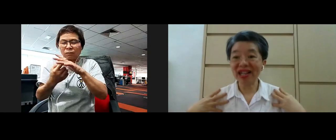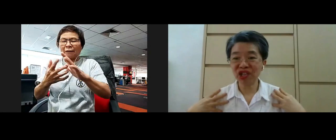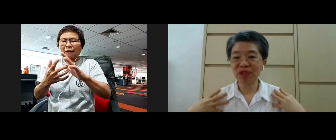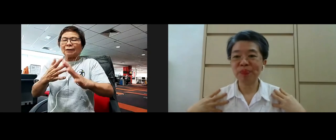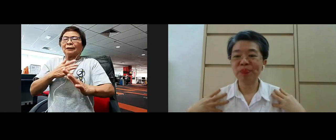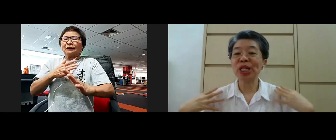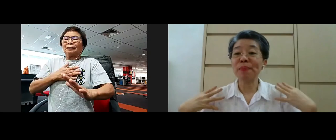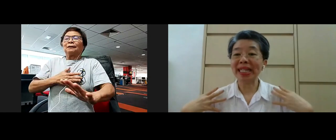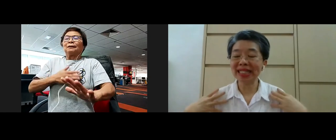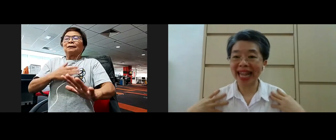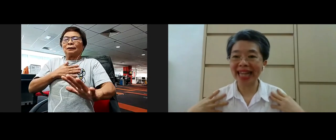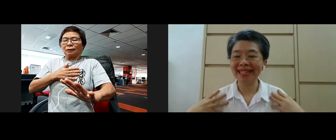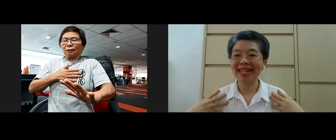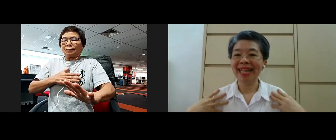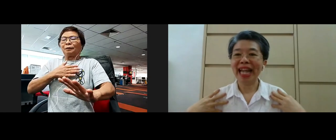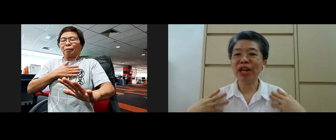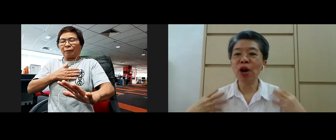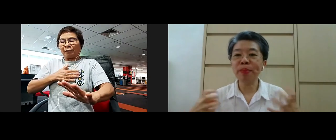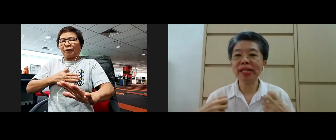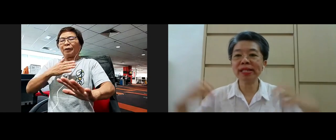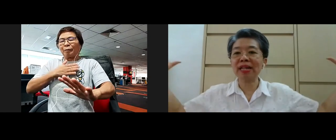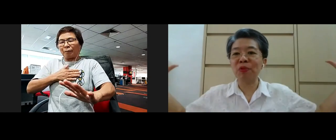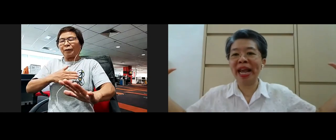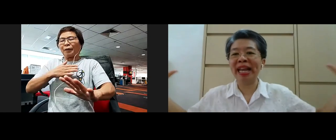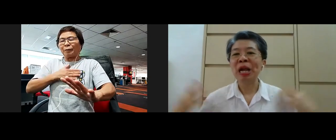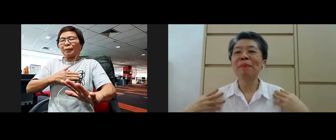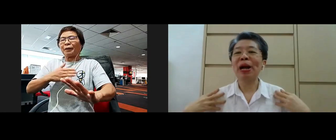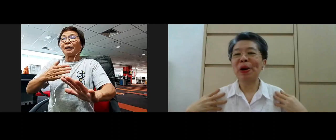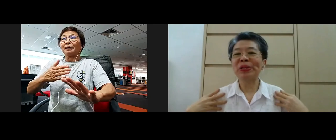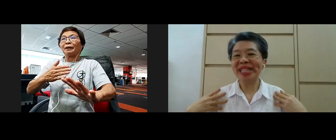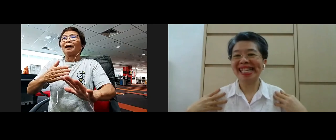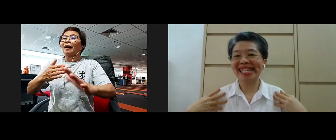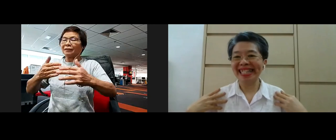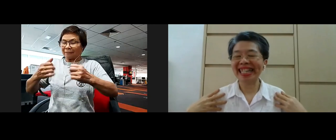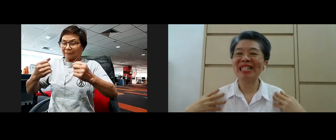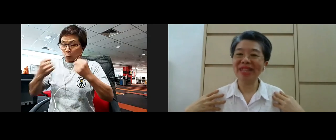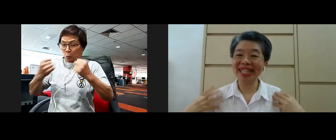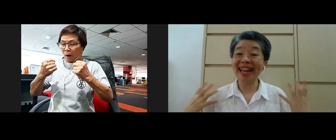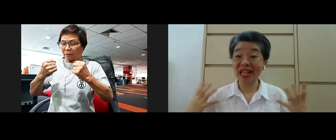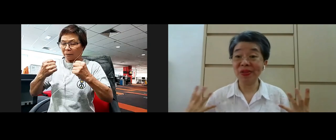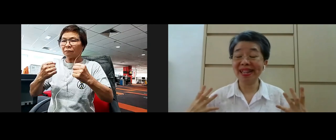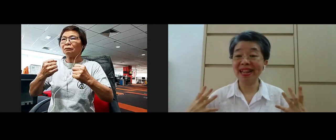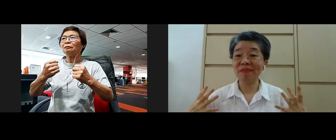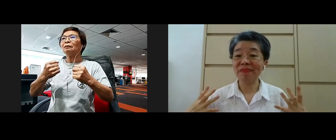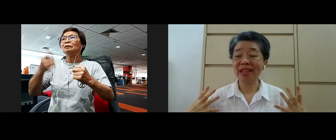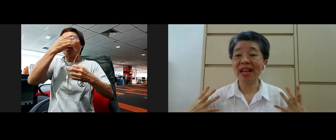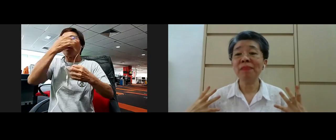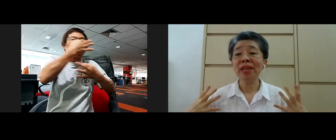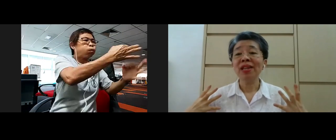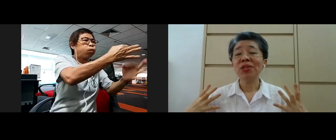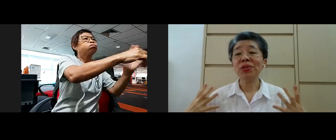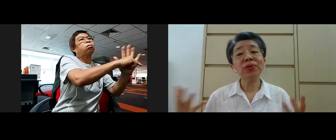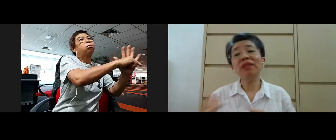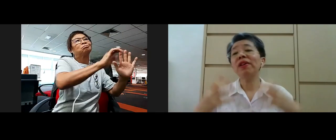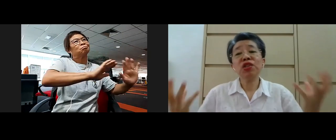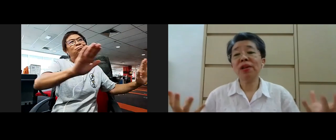charged is maintained and not being sucked away by all this negativity like you see yeah